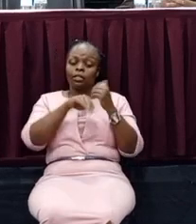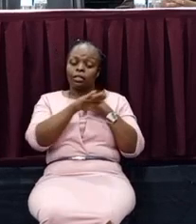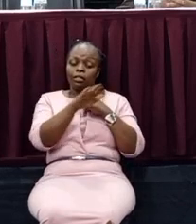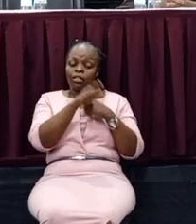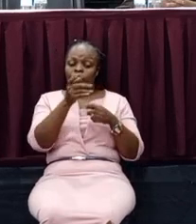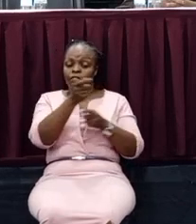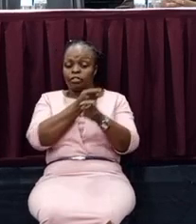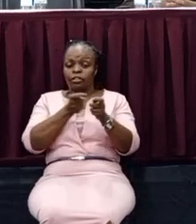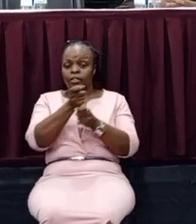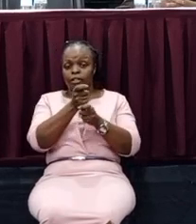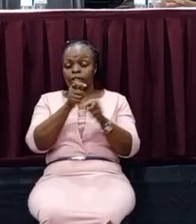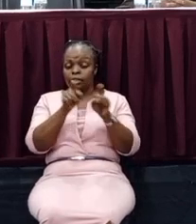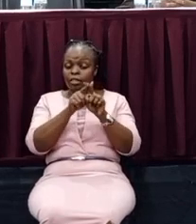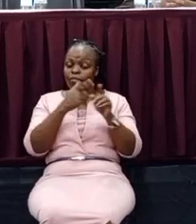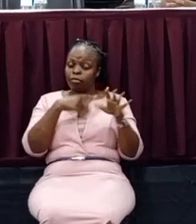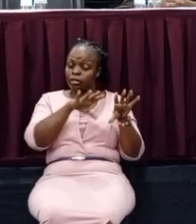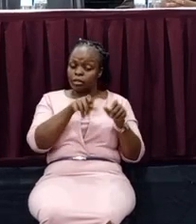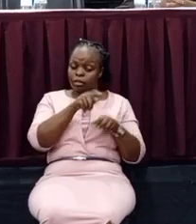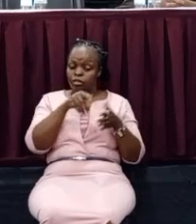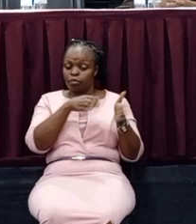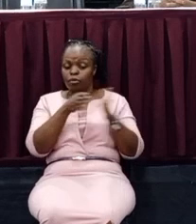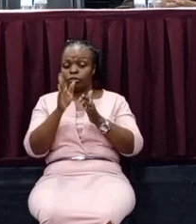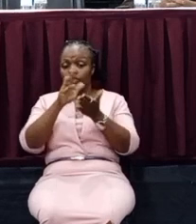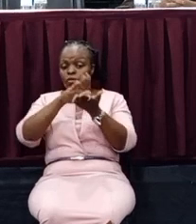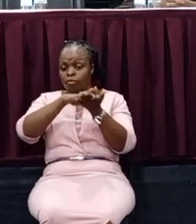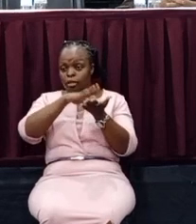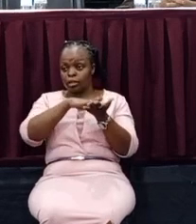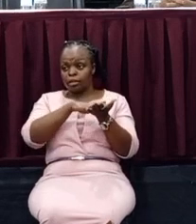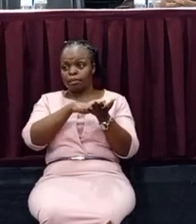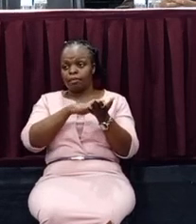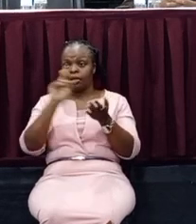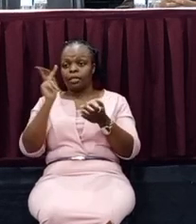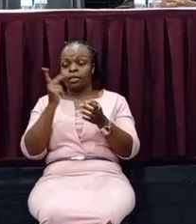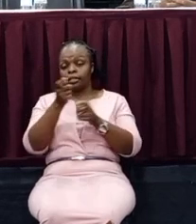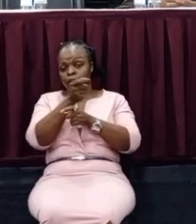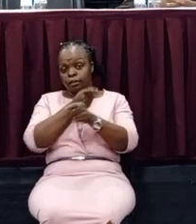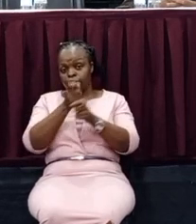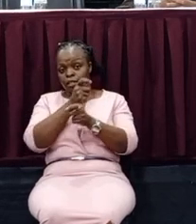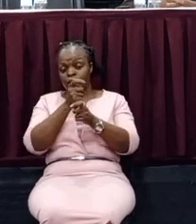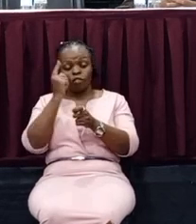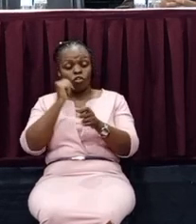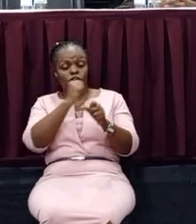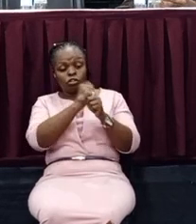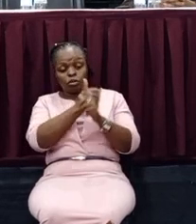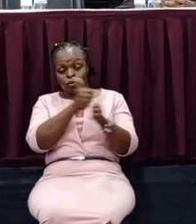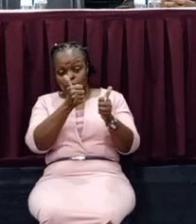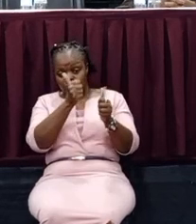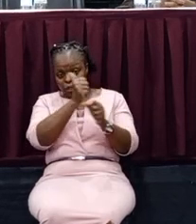We want to take this opportunity to commend the country. The job well done since inception,